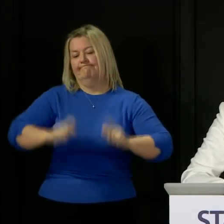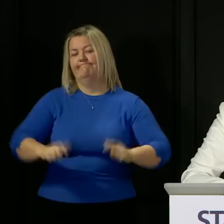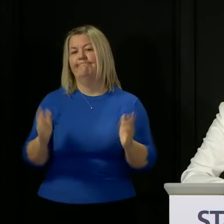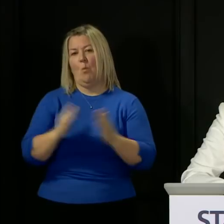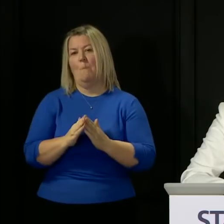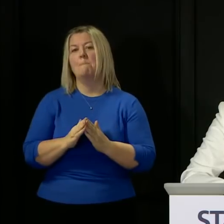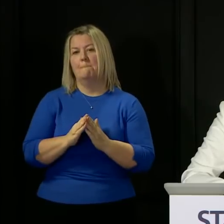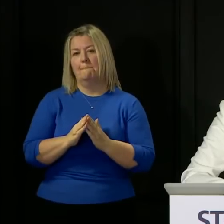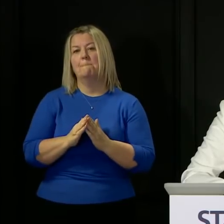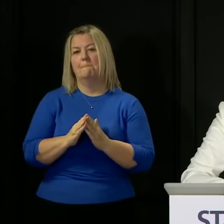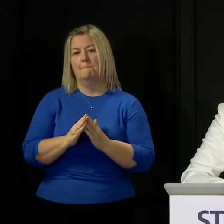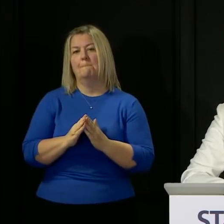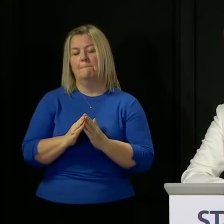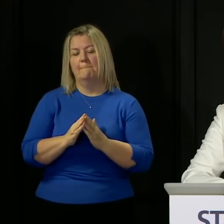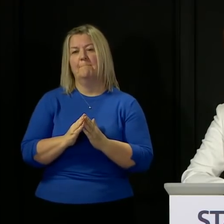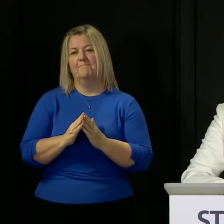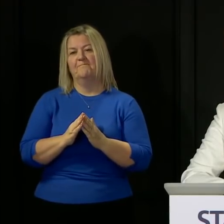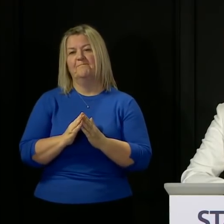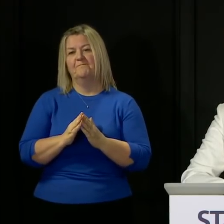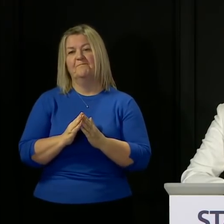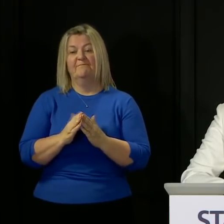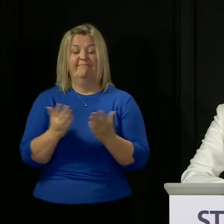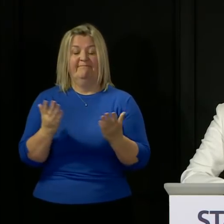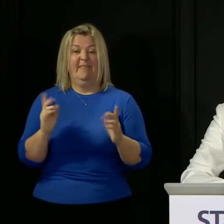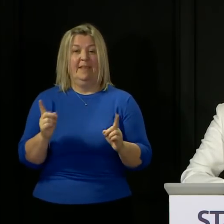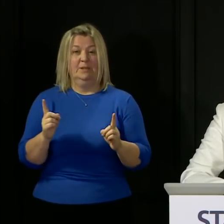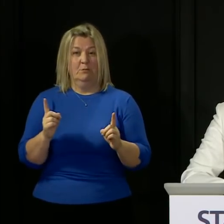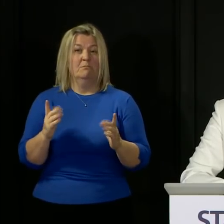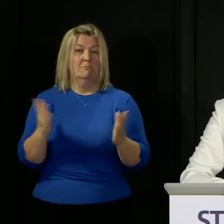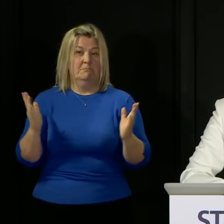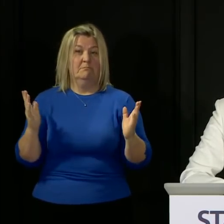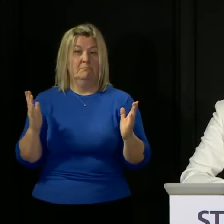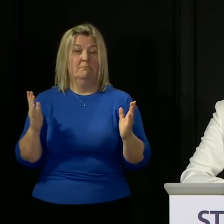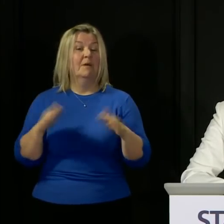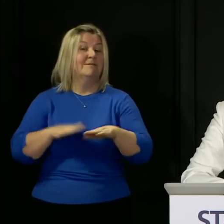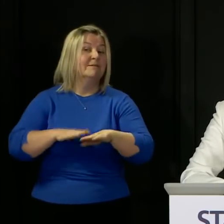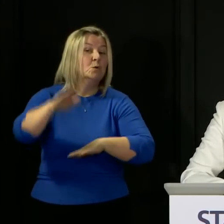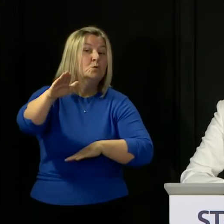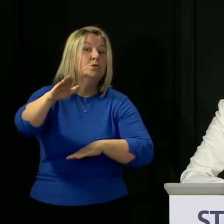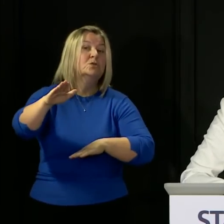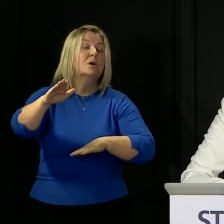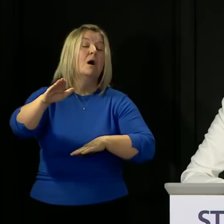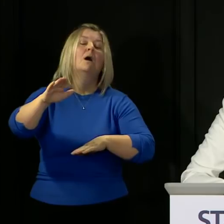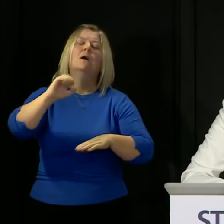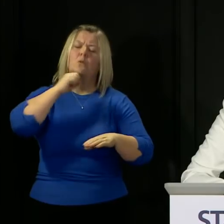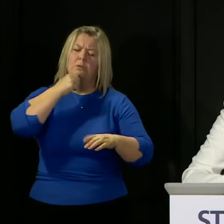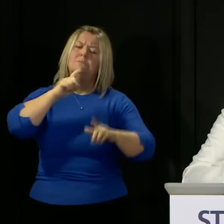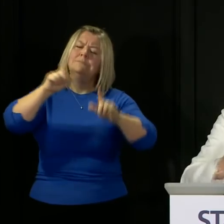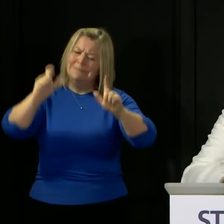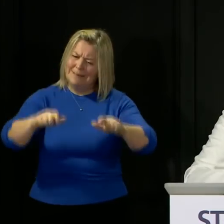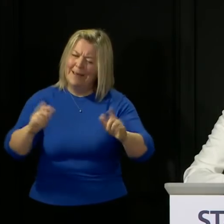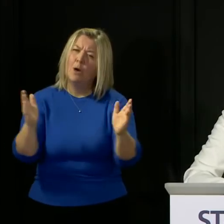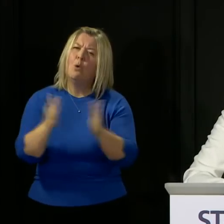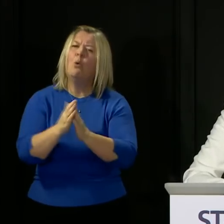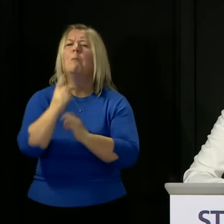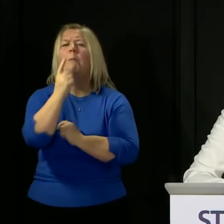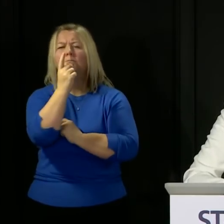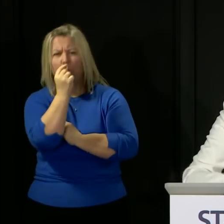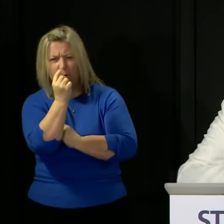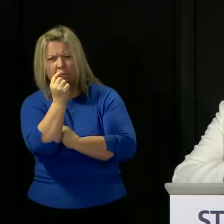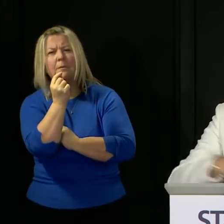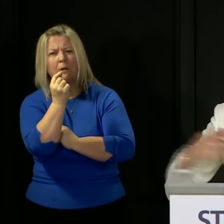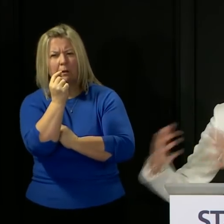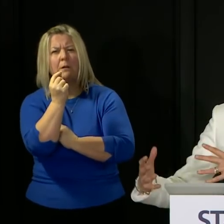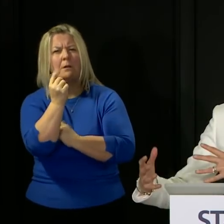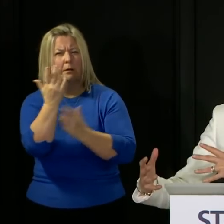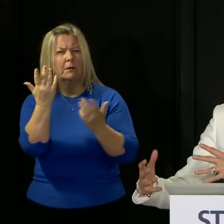now stay at home apart from these limited reasons and in future it will be to stay at home as much as possible even if these reasons expand